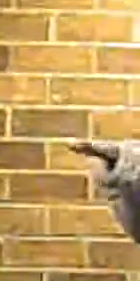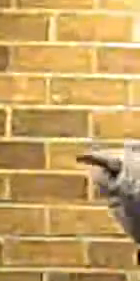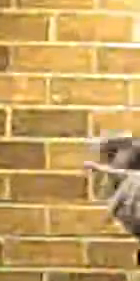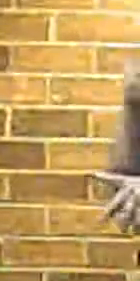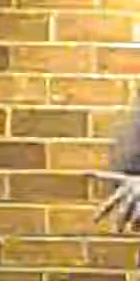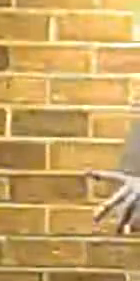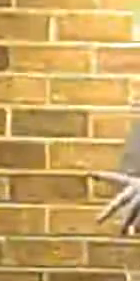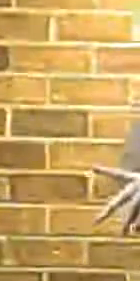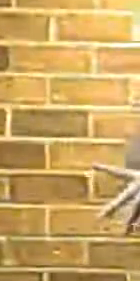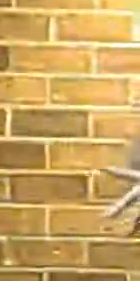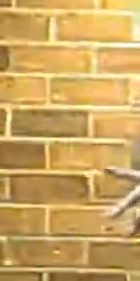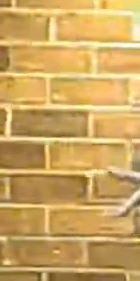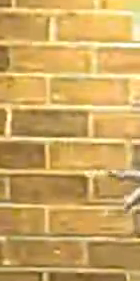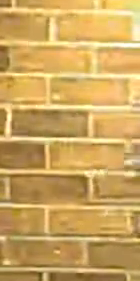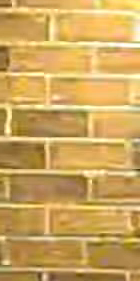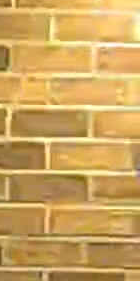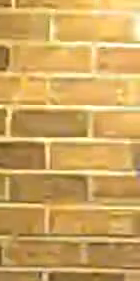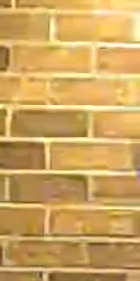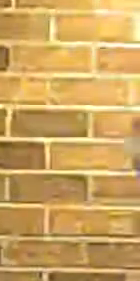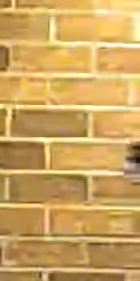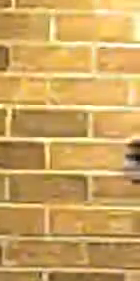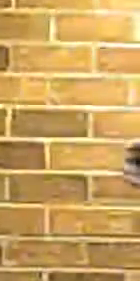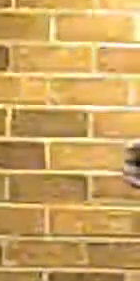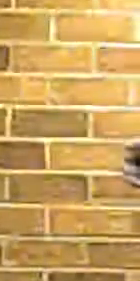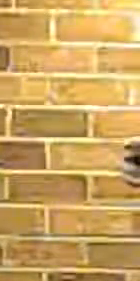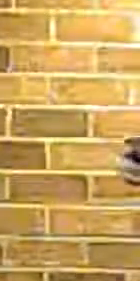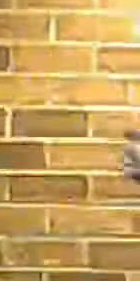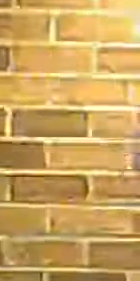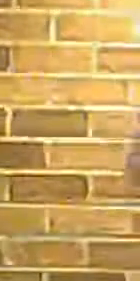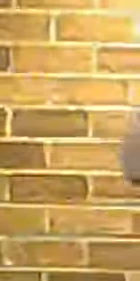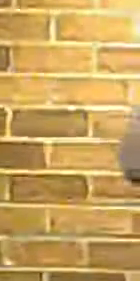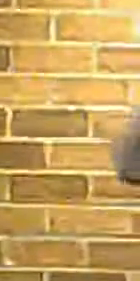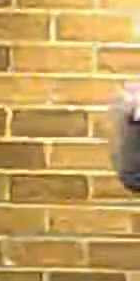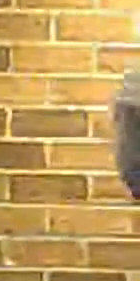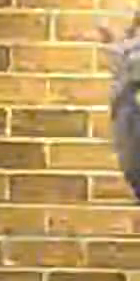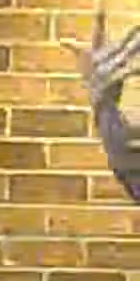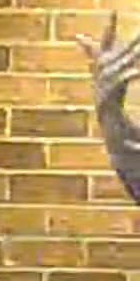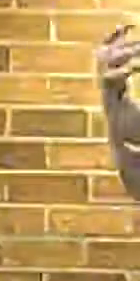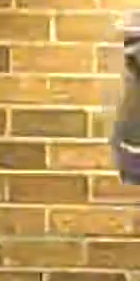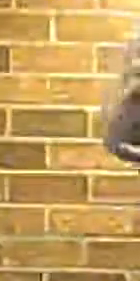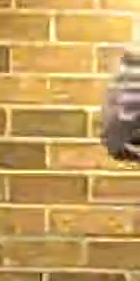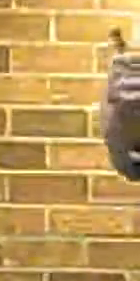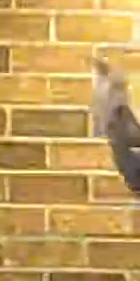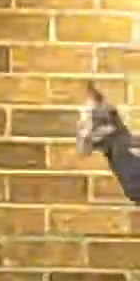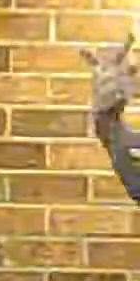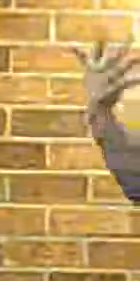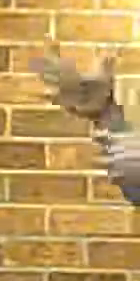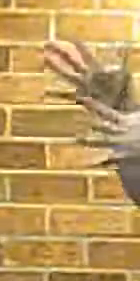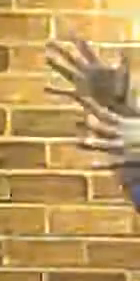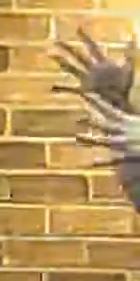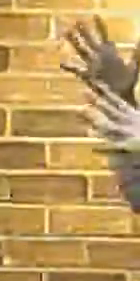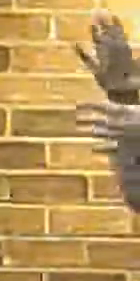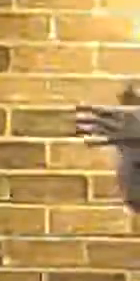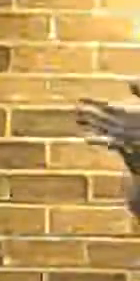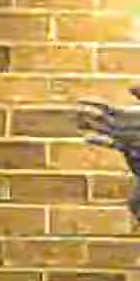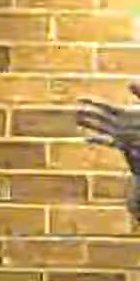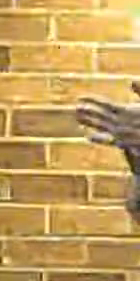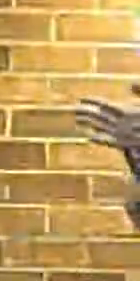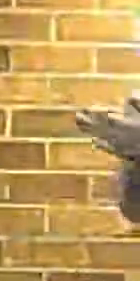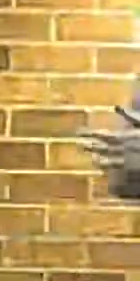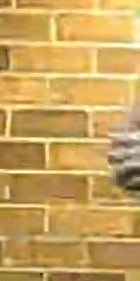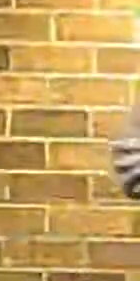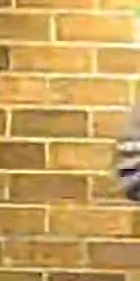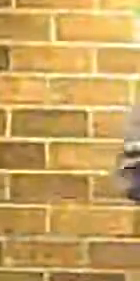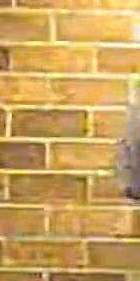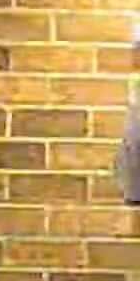of death in response times of six to ten, and one to five minutes. The fire service concluded